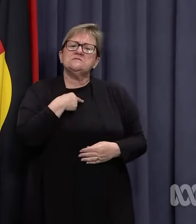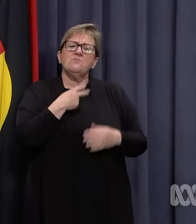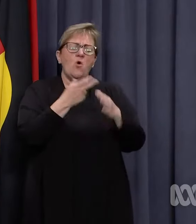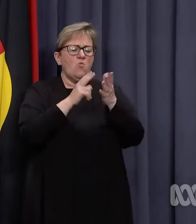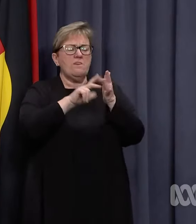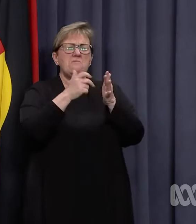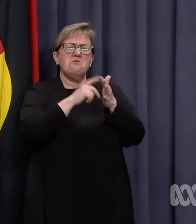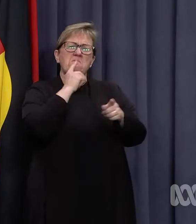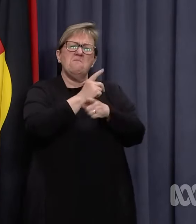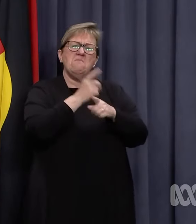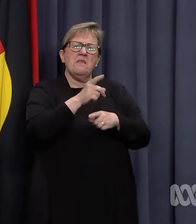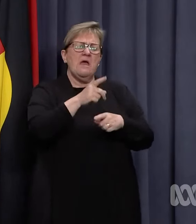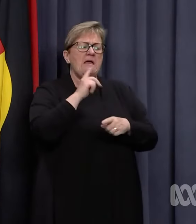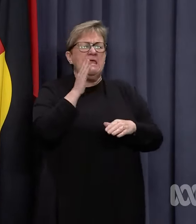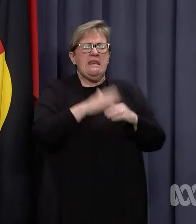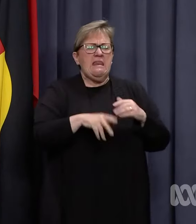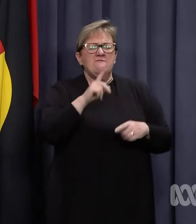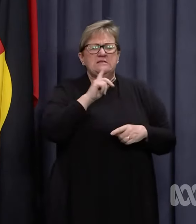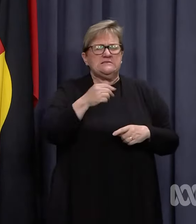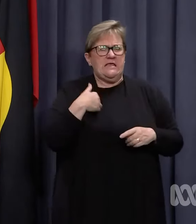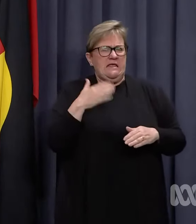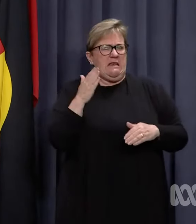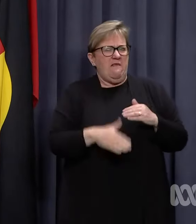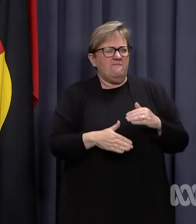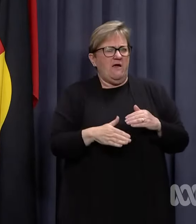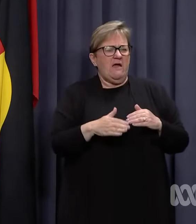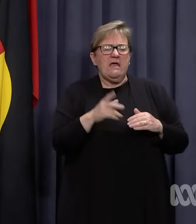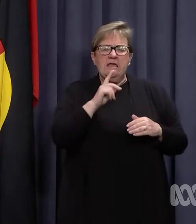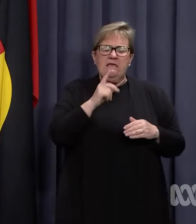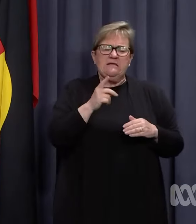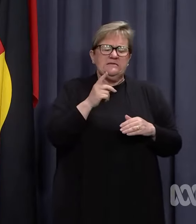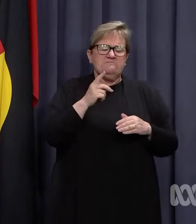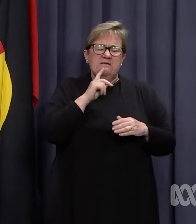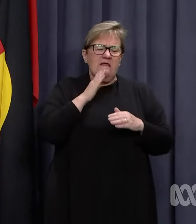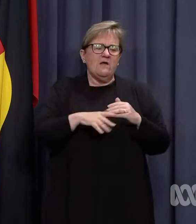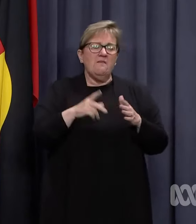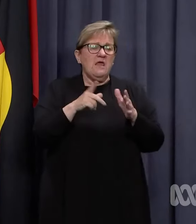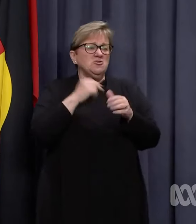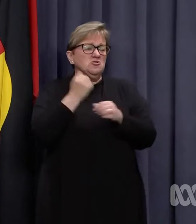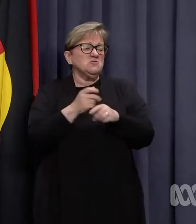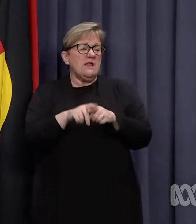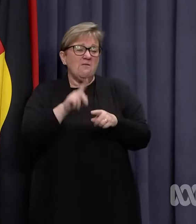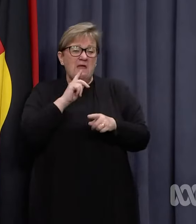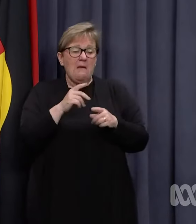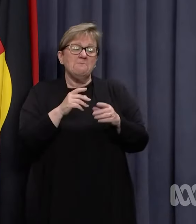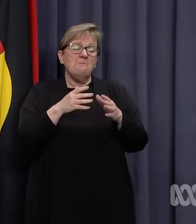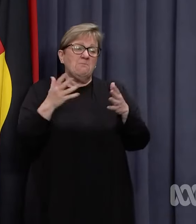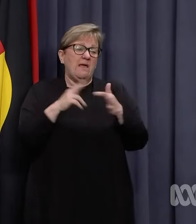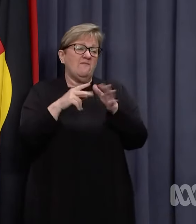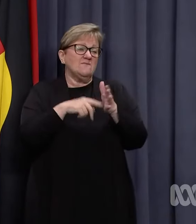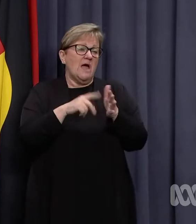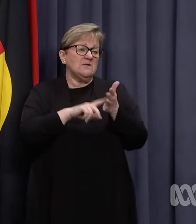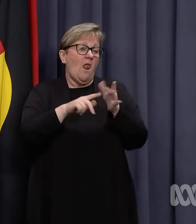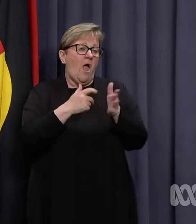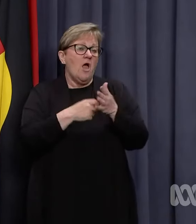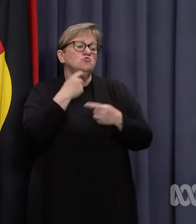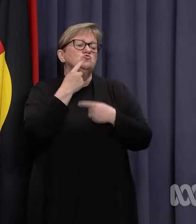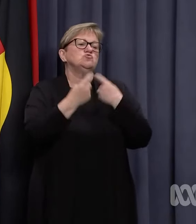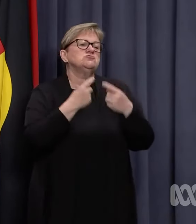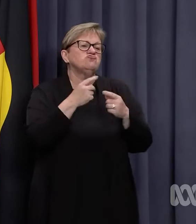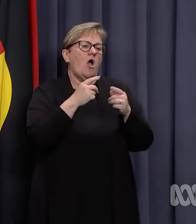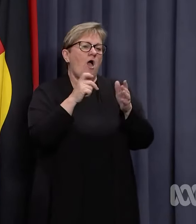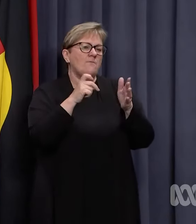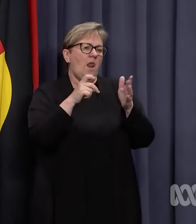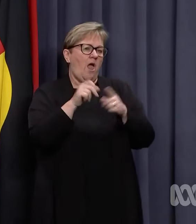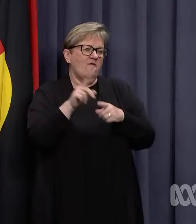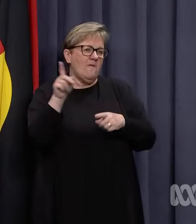using the term, because he doesn't deny that in the court case that he used the term, and the Attorney General used the term big, fat liar to describe Clive Palmer?